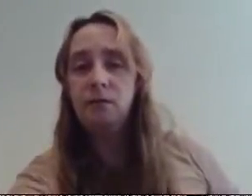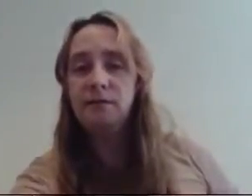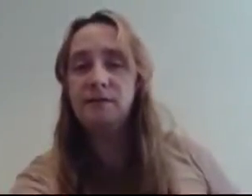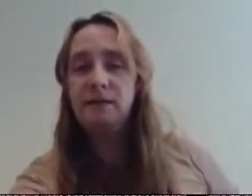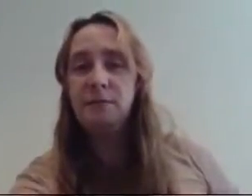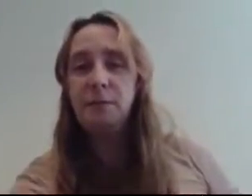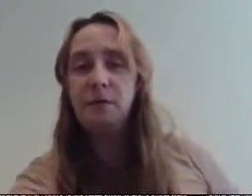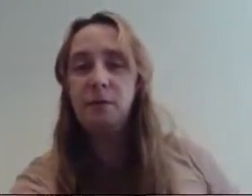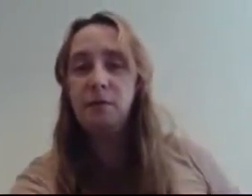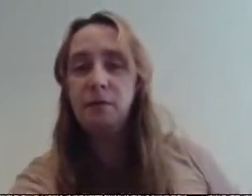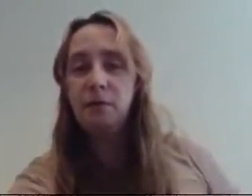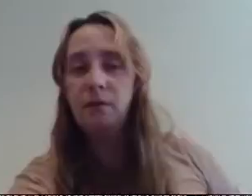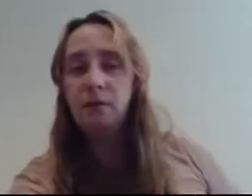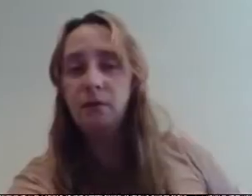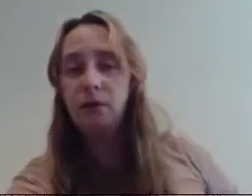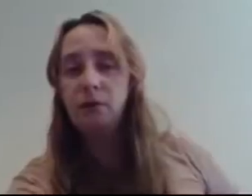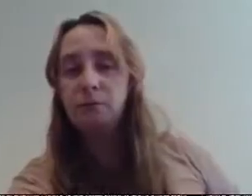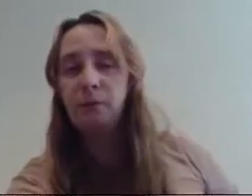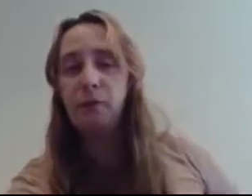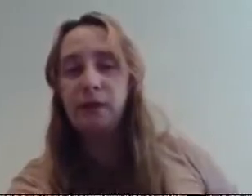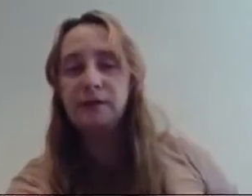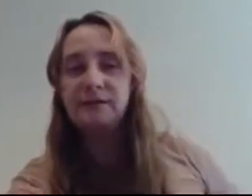so you've never been no no that's before that